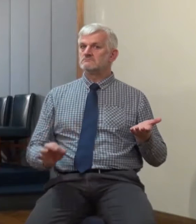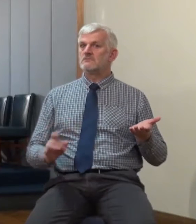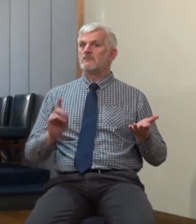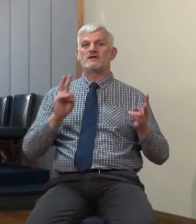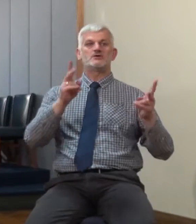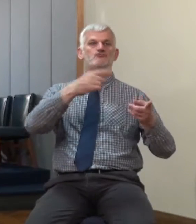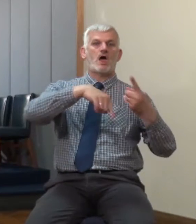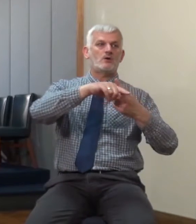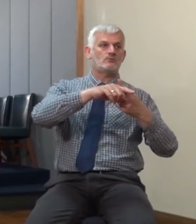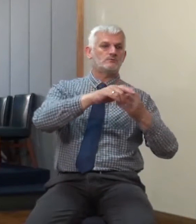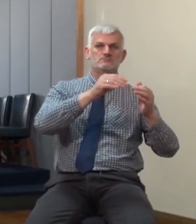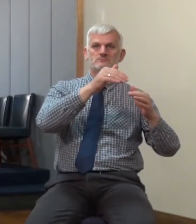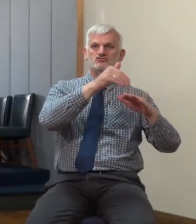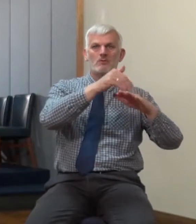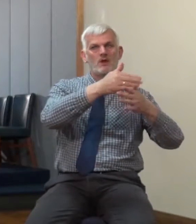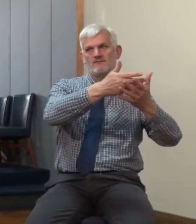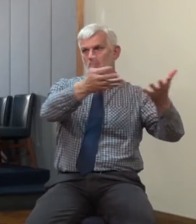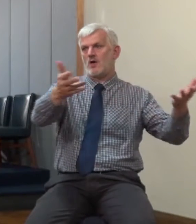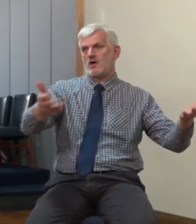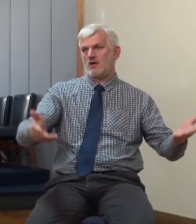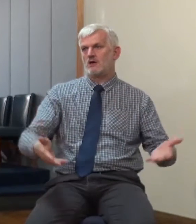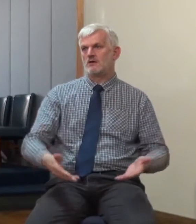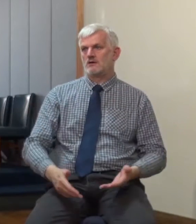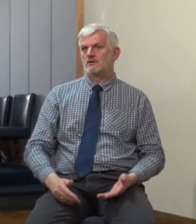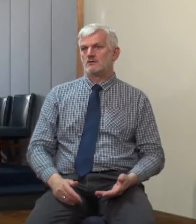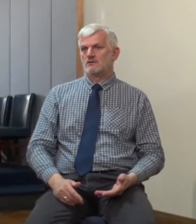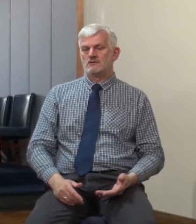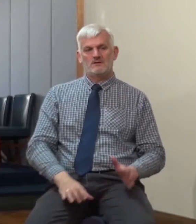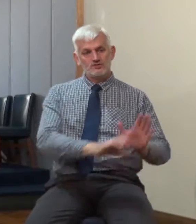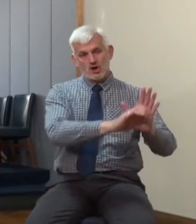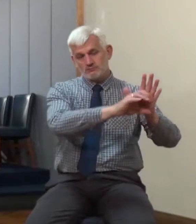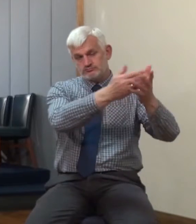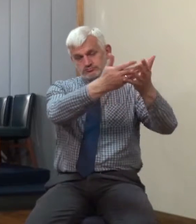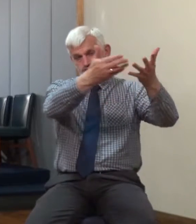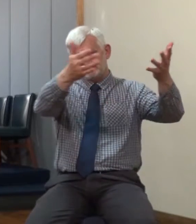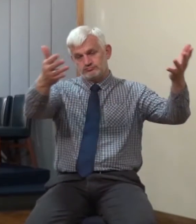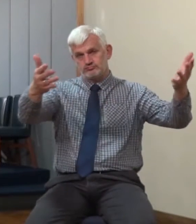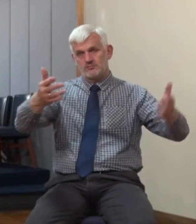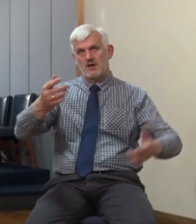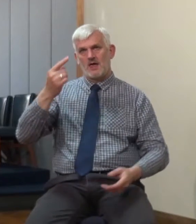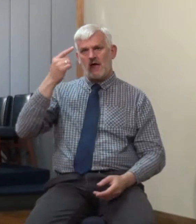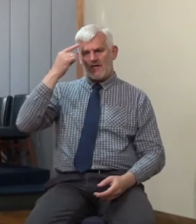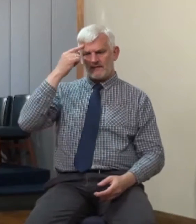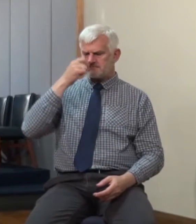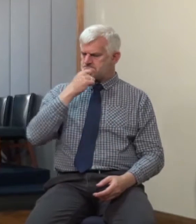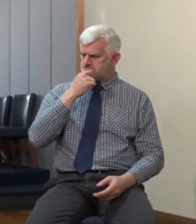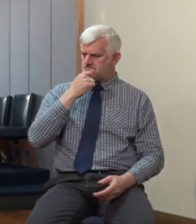I've been with it, I dare say it, quite like this, but I think more so than ever before, the people of